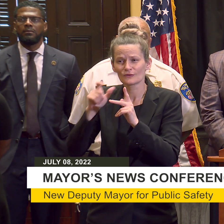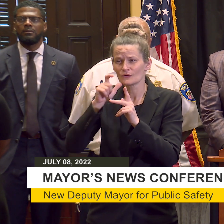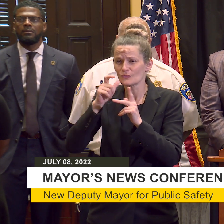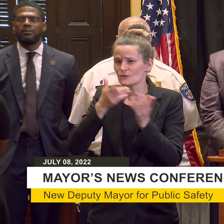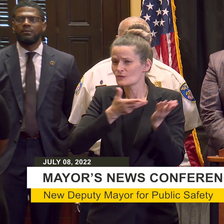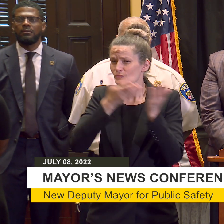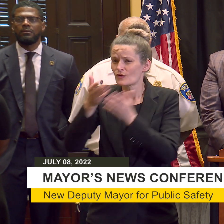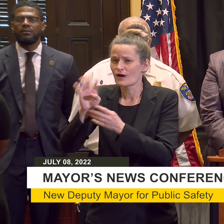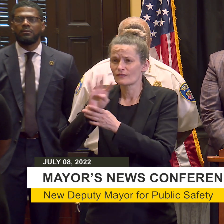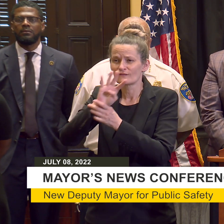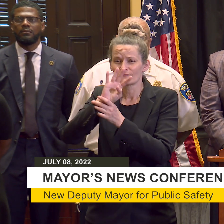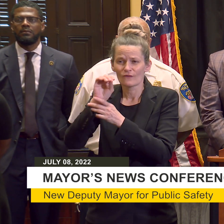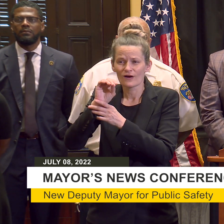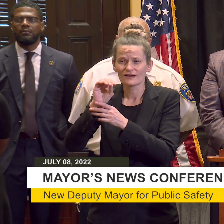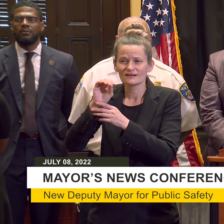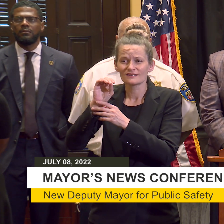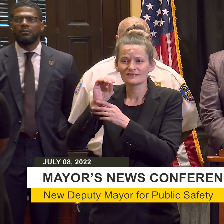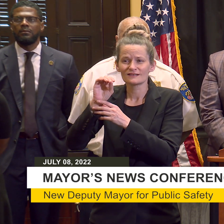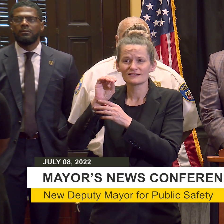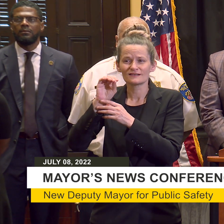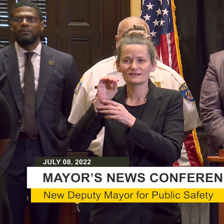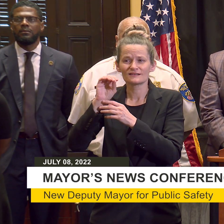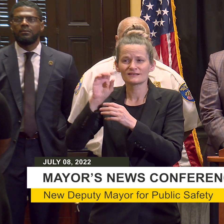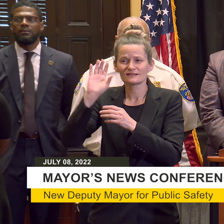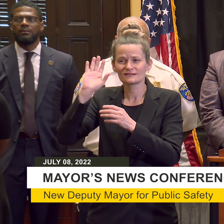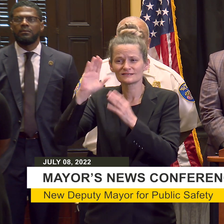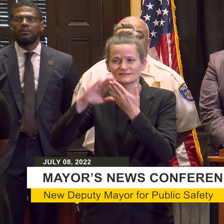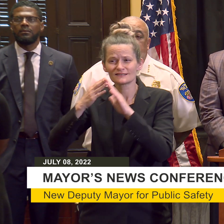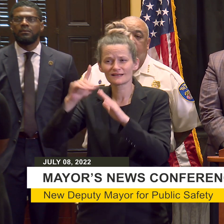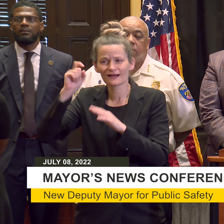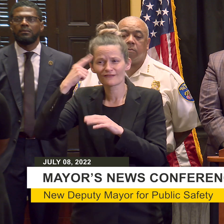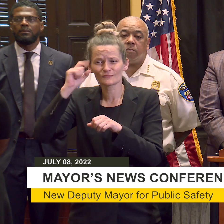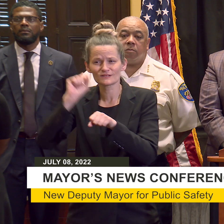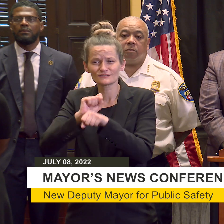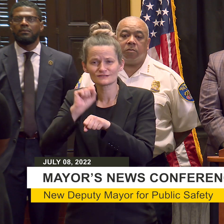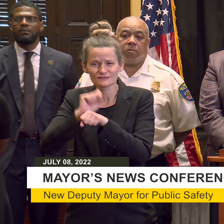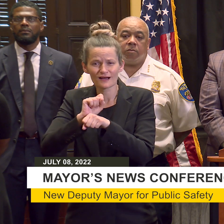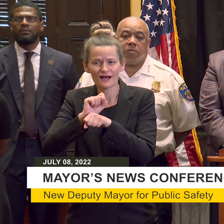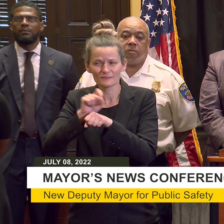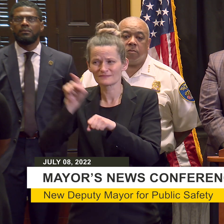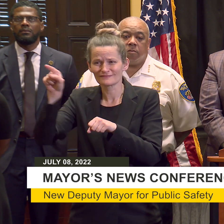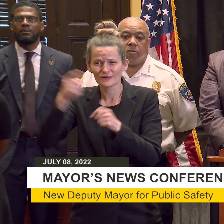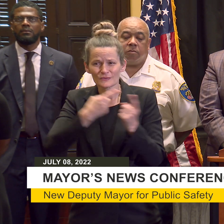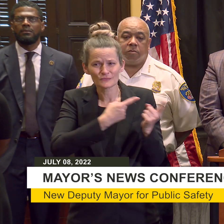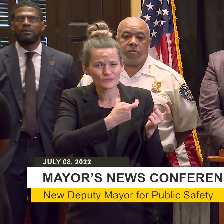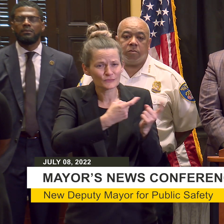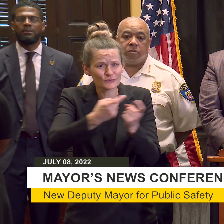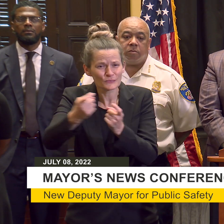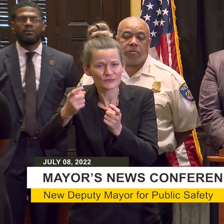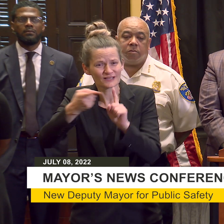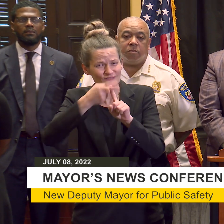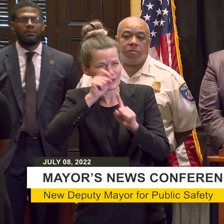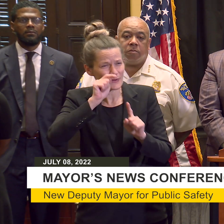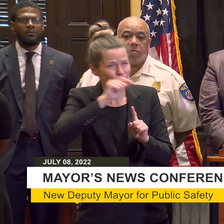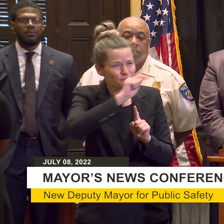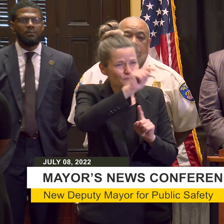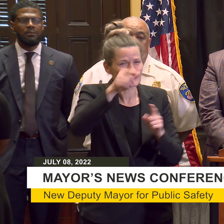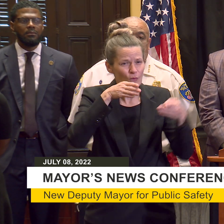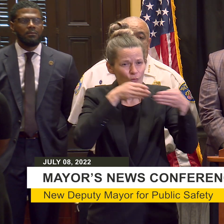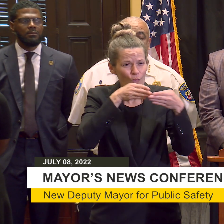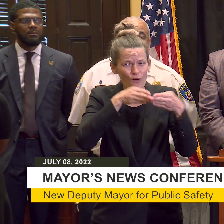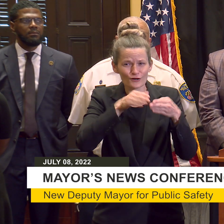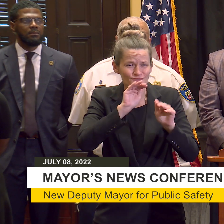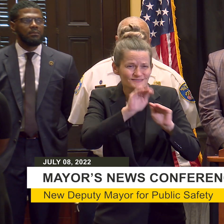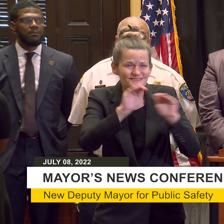squeegee. To the young people who are out on those corners, I want you to know I understand why